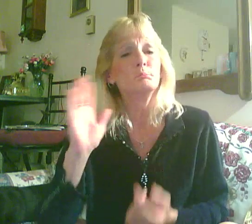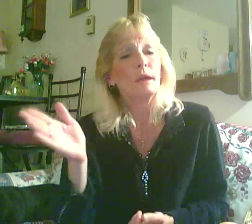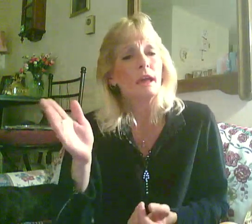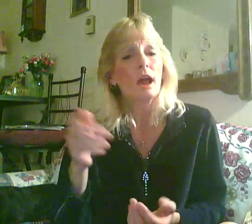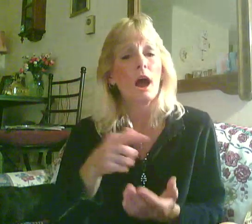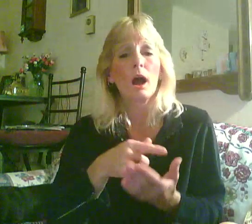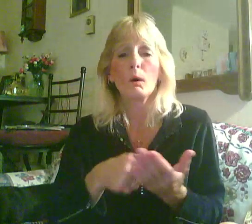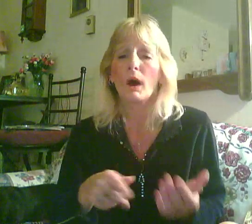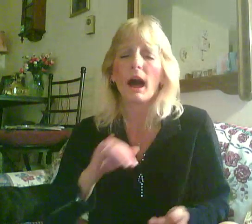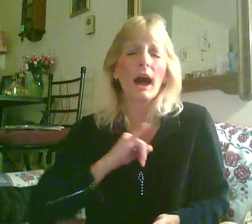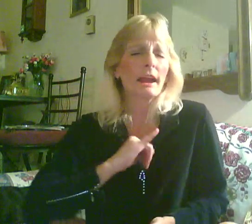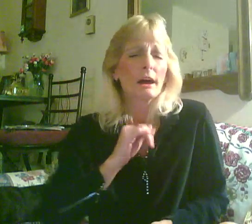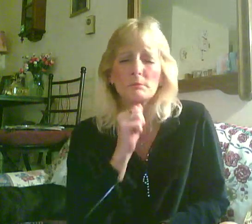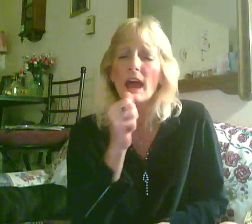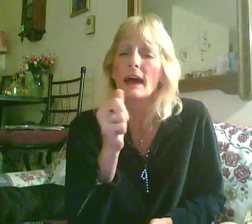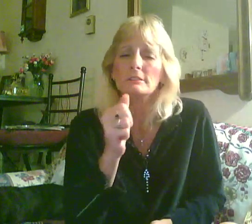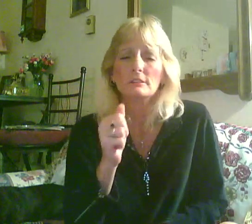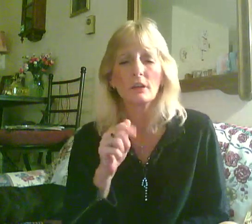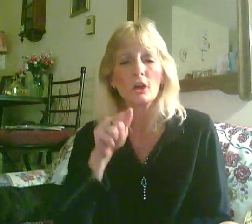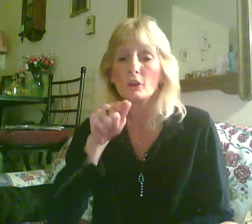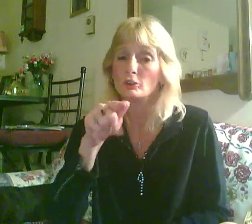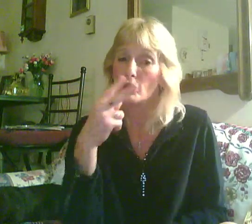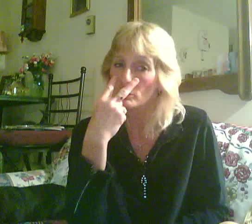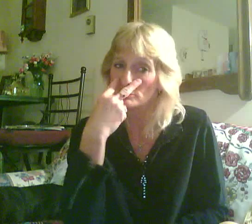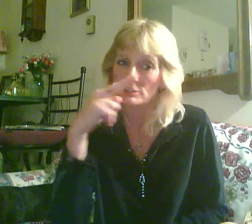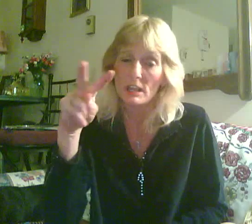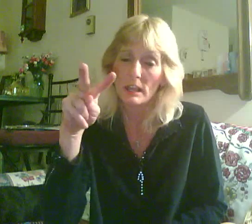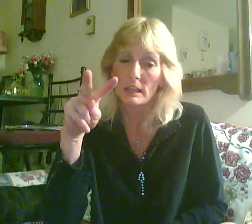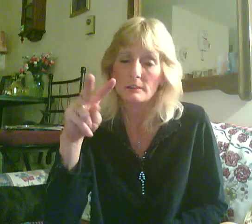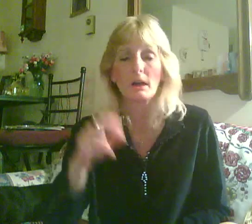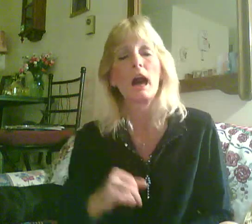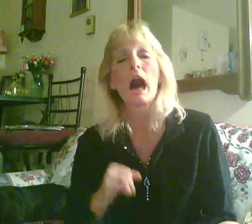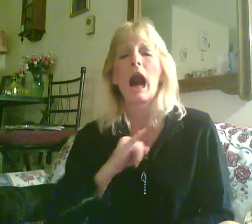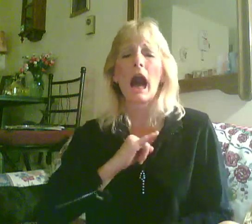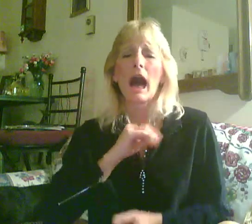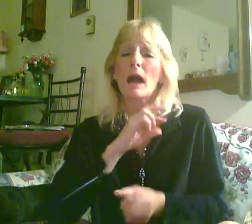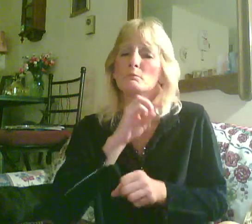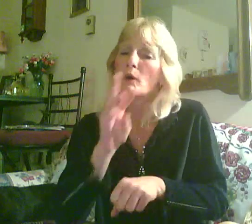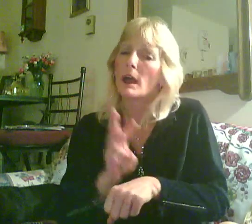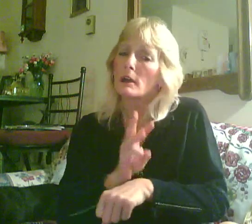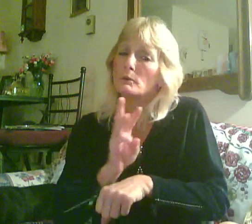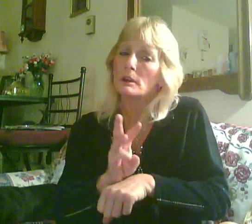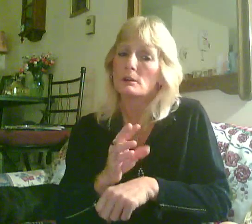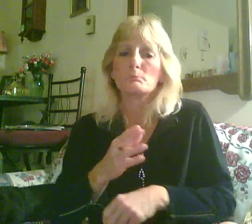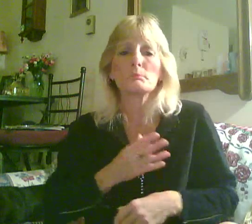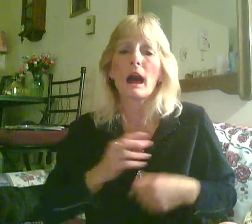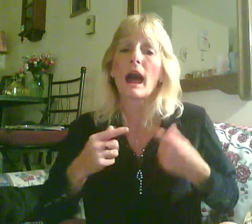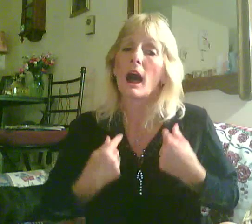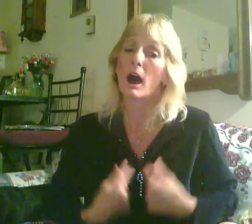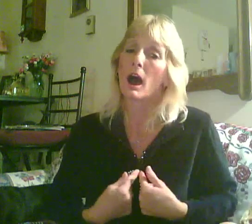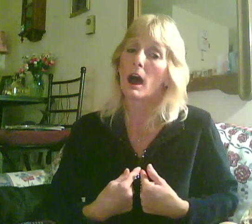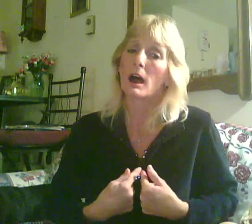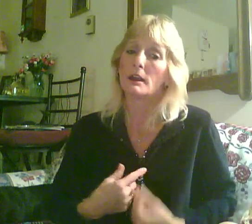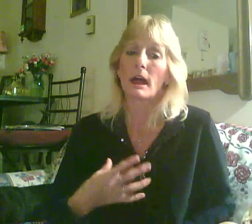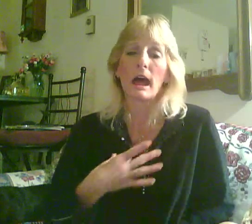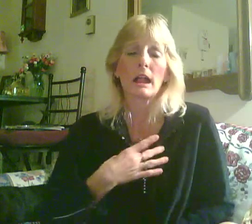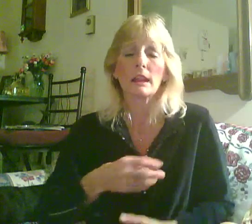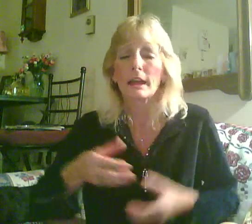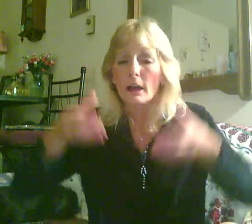be what I'm not, you see, I'm wearing my heart like